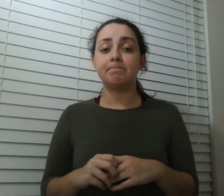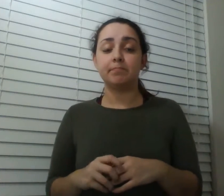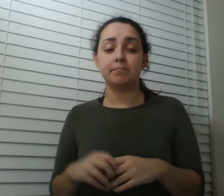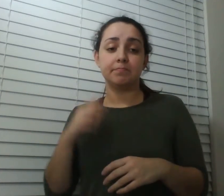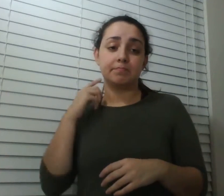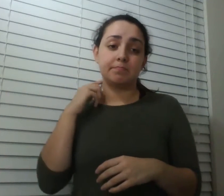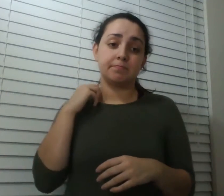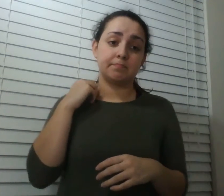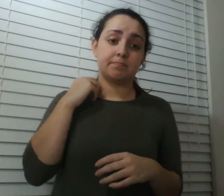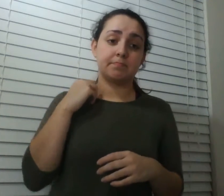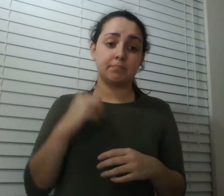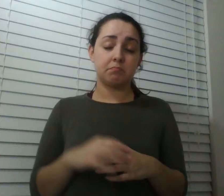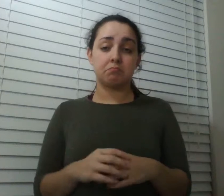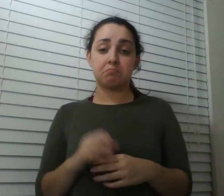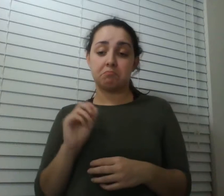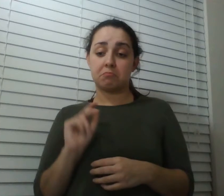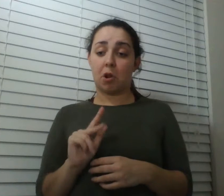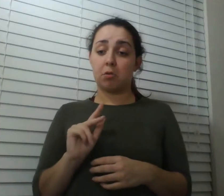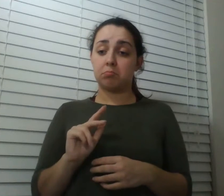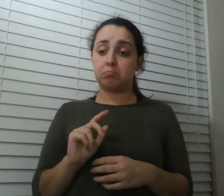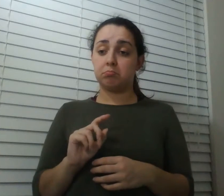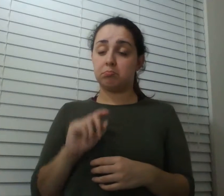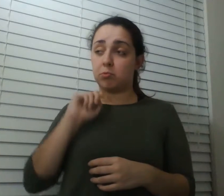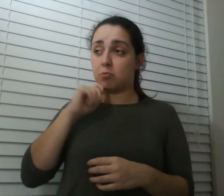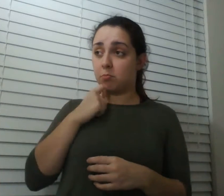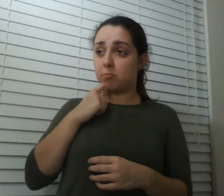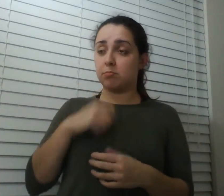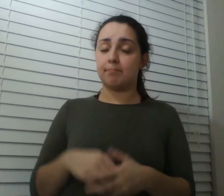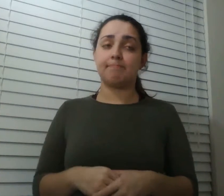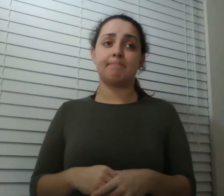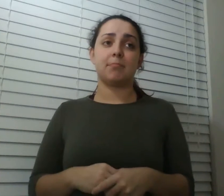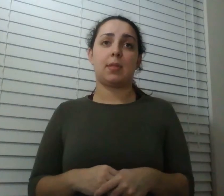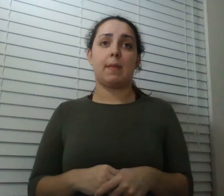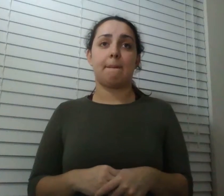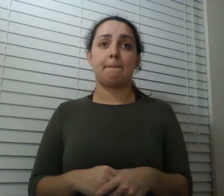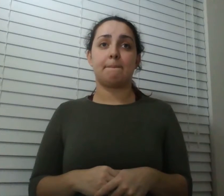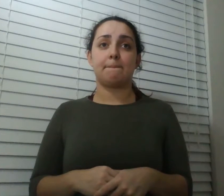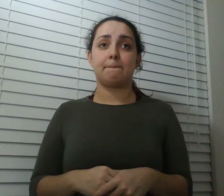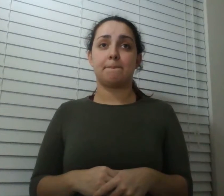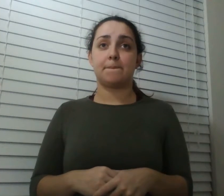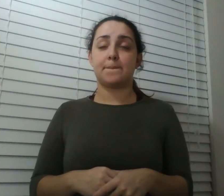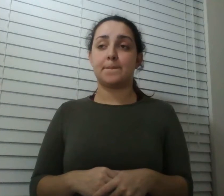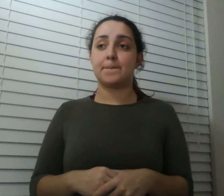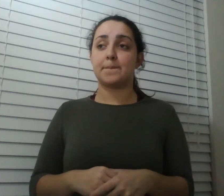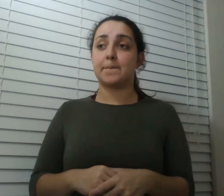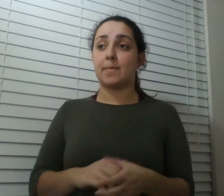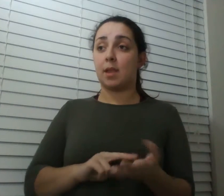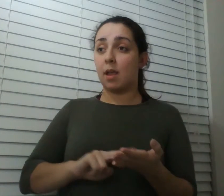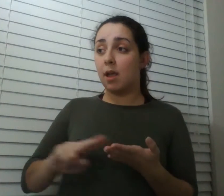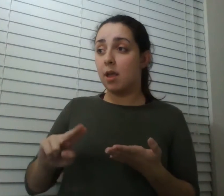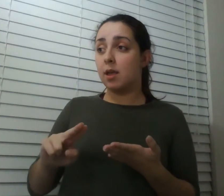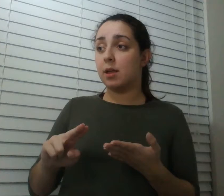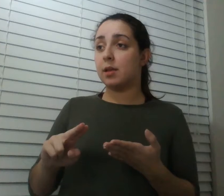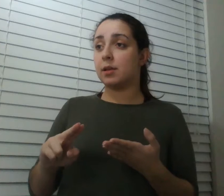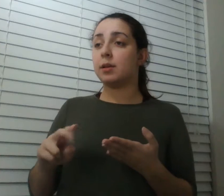well all right that's kind of cool but i gotta be honest i i this is i'm wanting more right now because